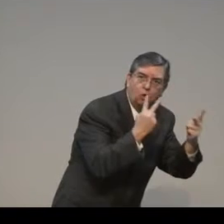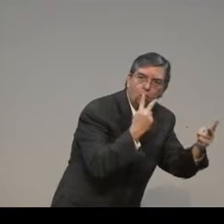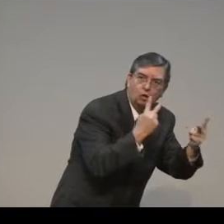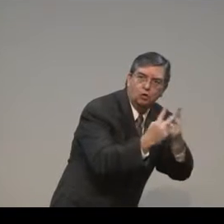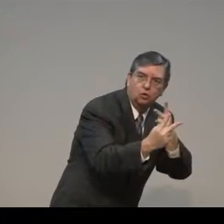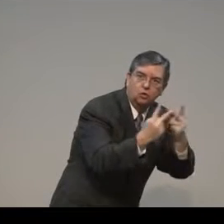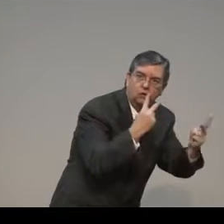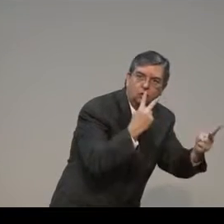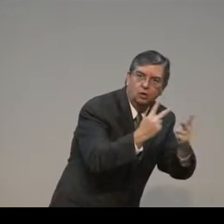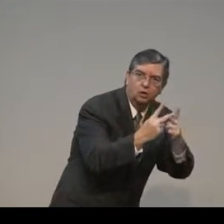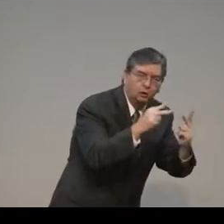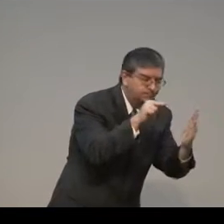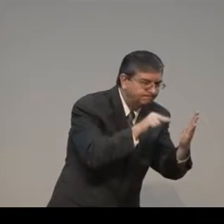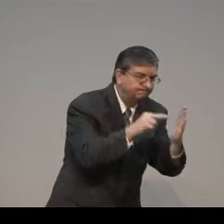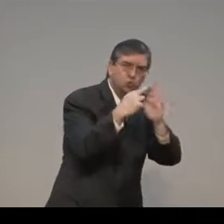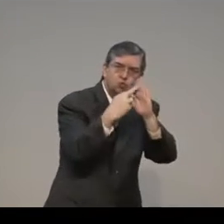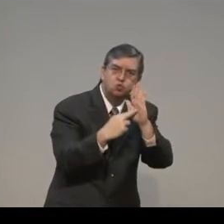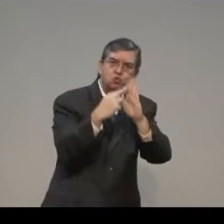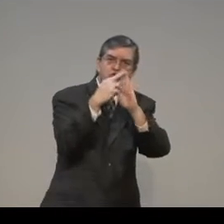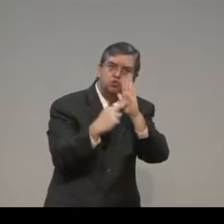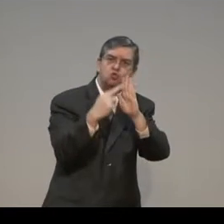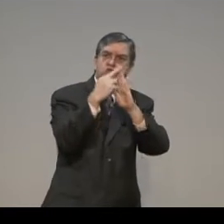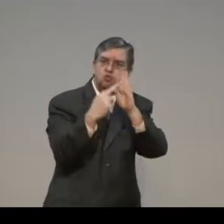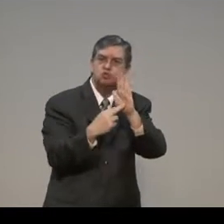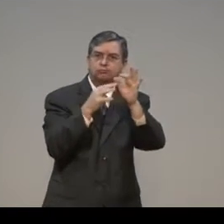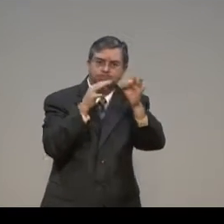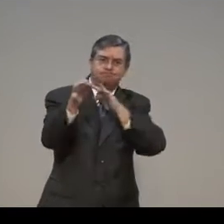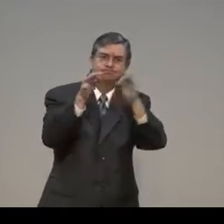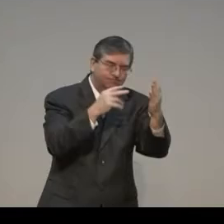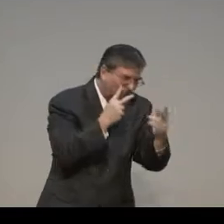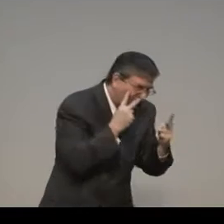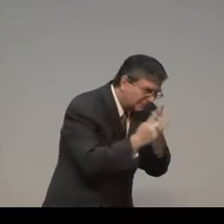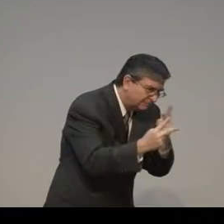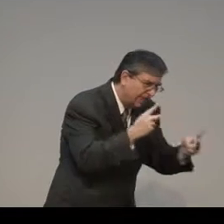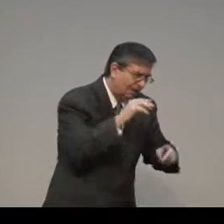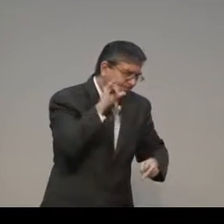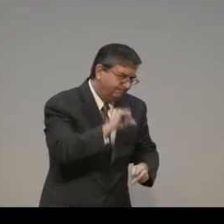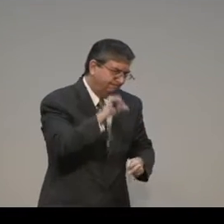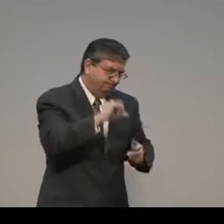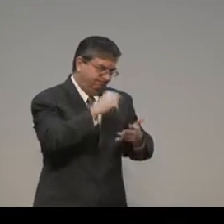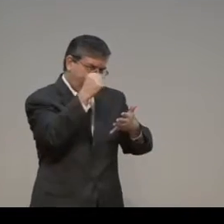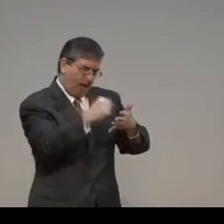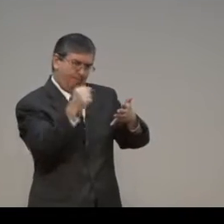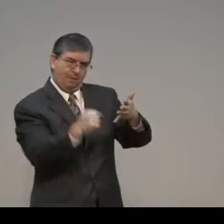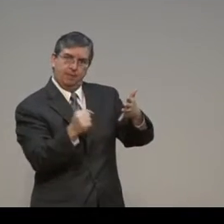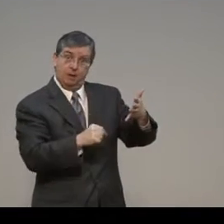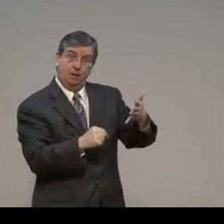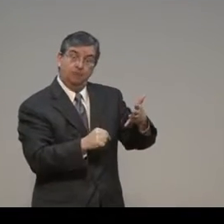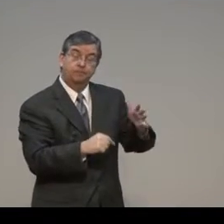is visible. It is a set of rules that was established by